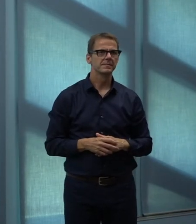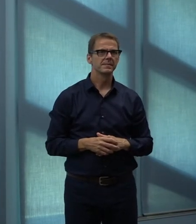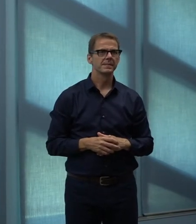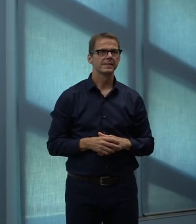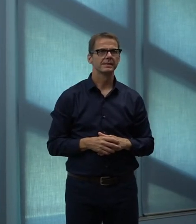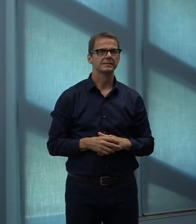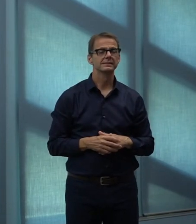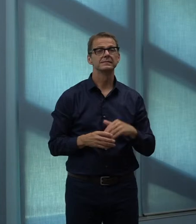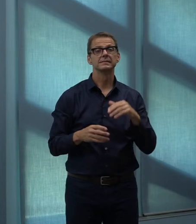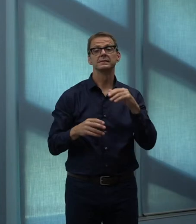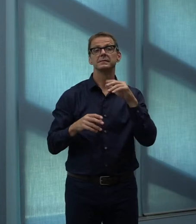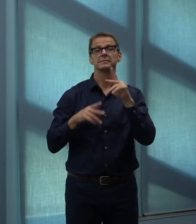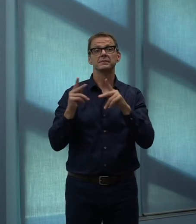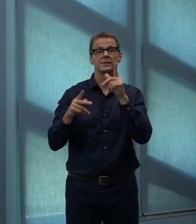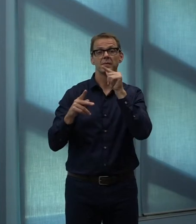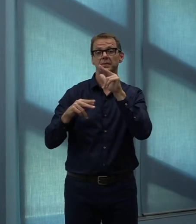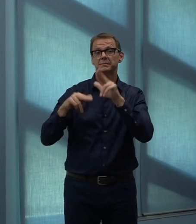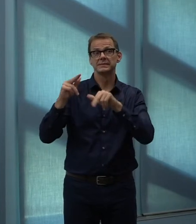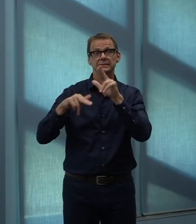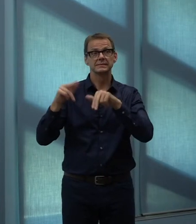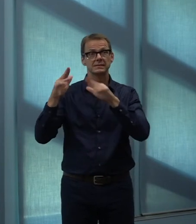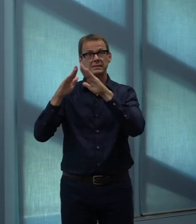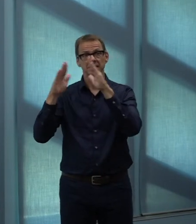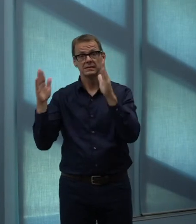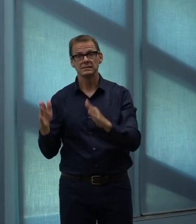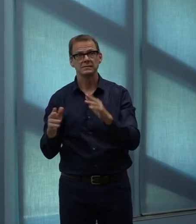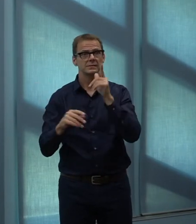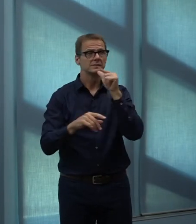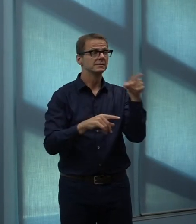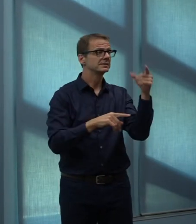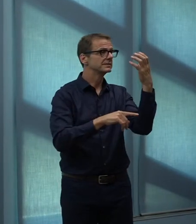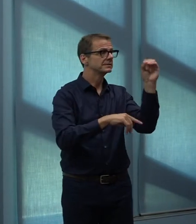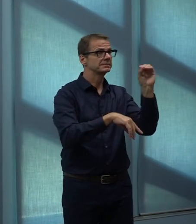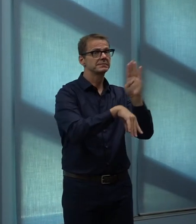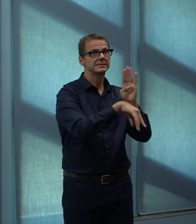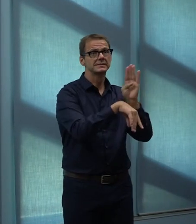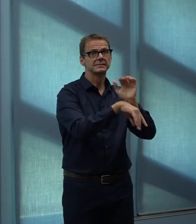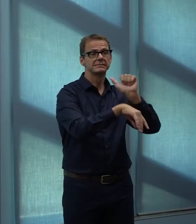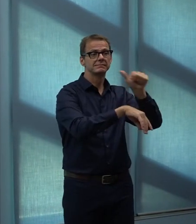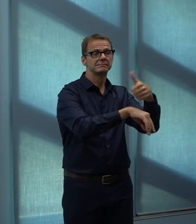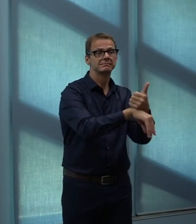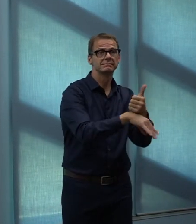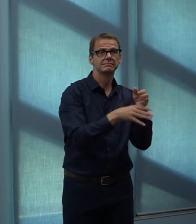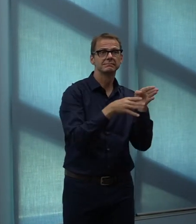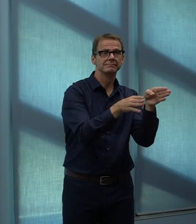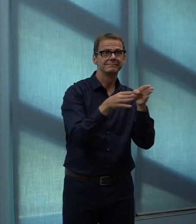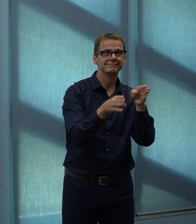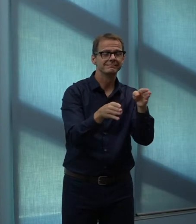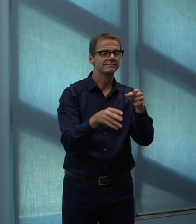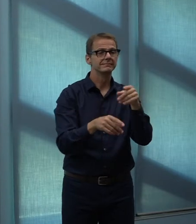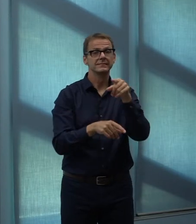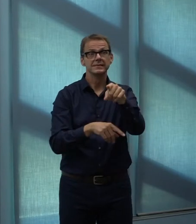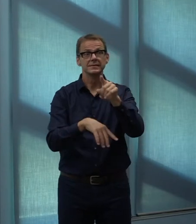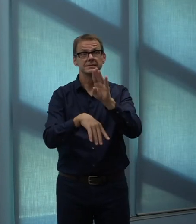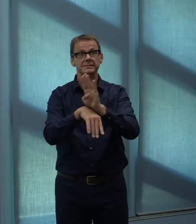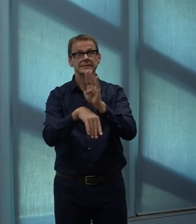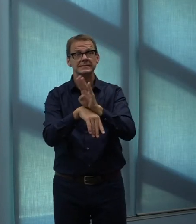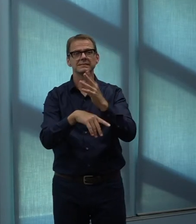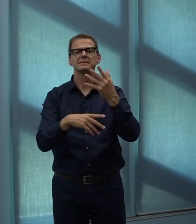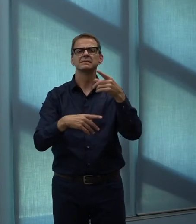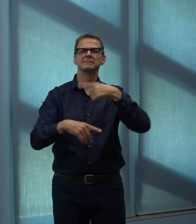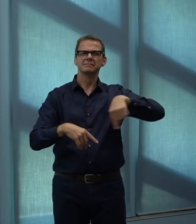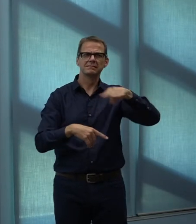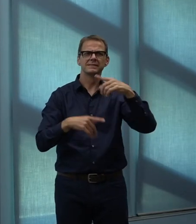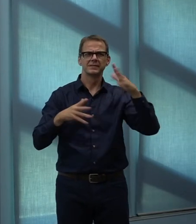needs best and have an interest in ensuring they are met. Make this approach more likely to result in the right amount of